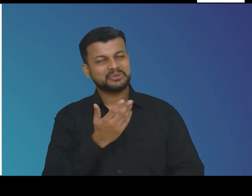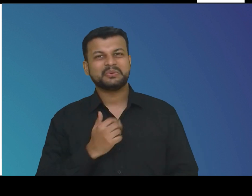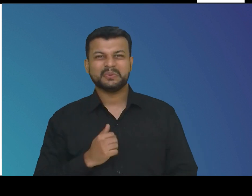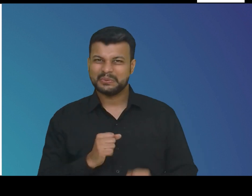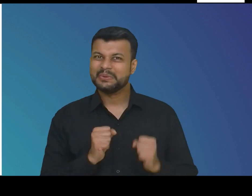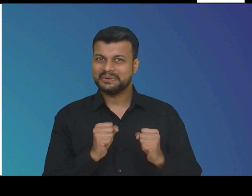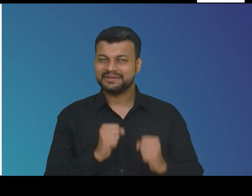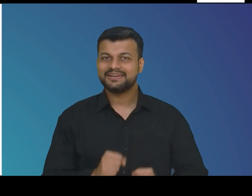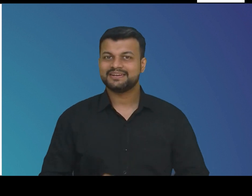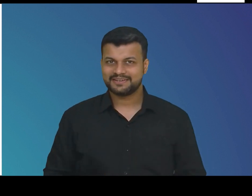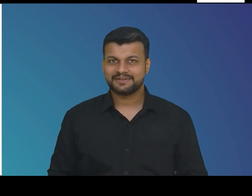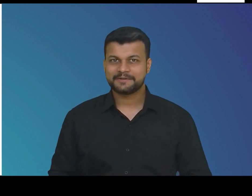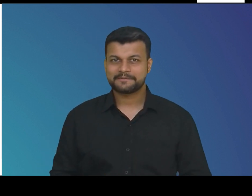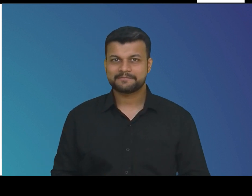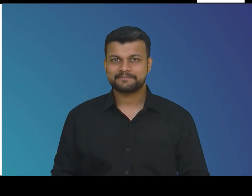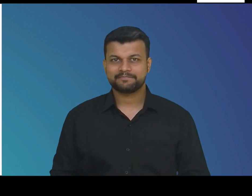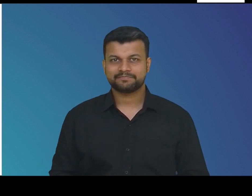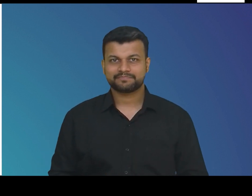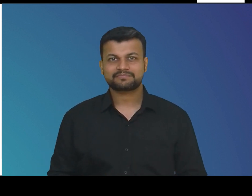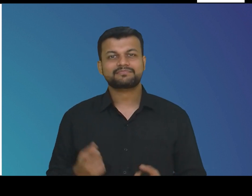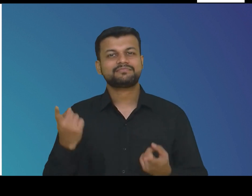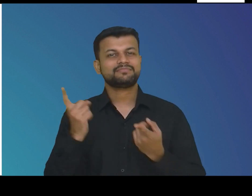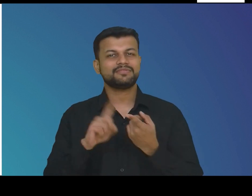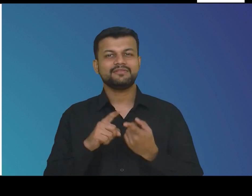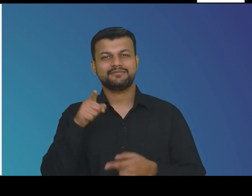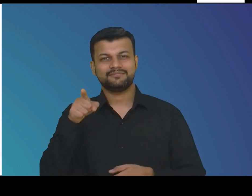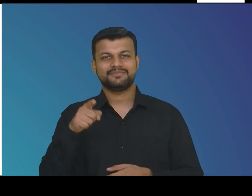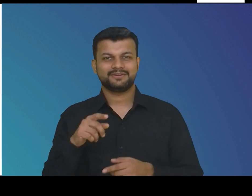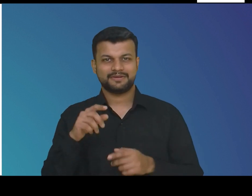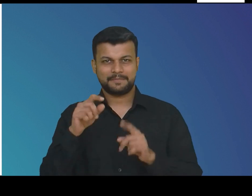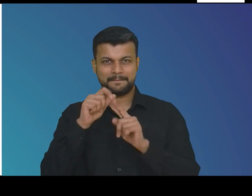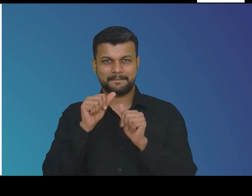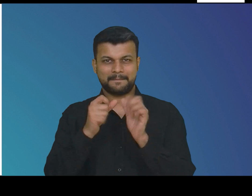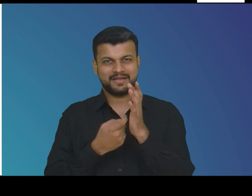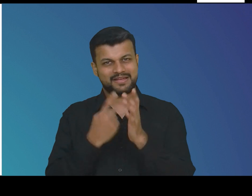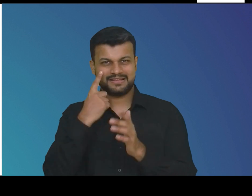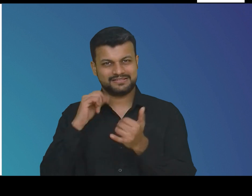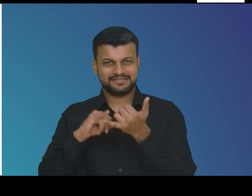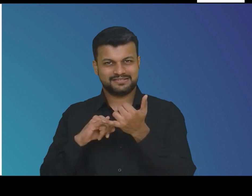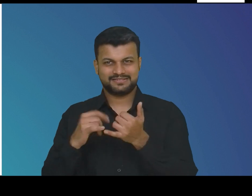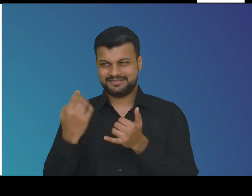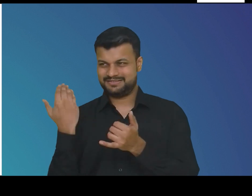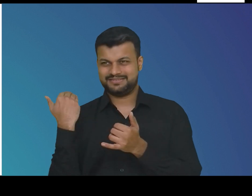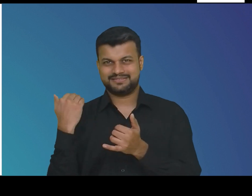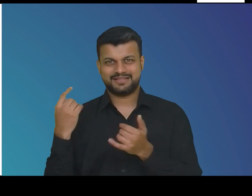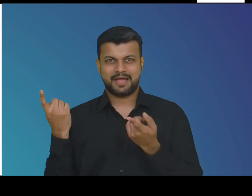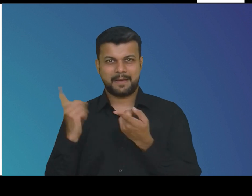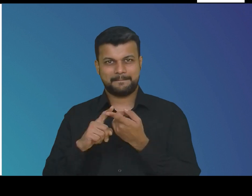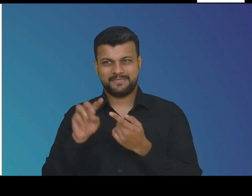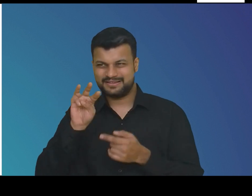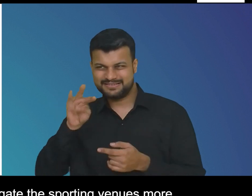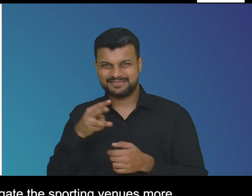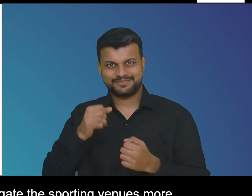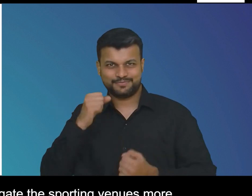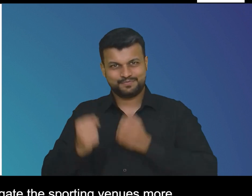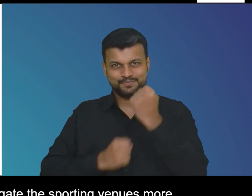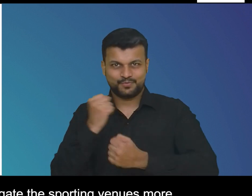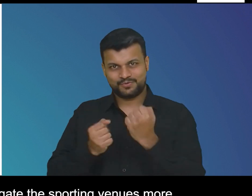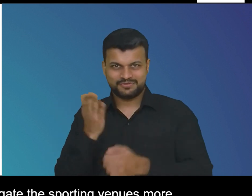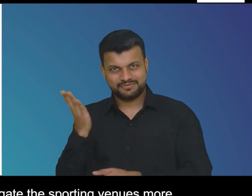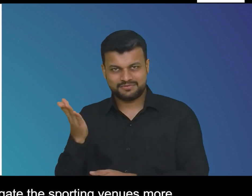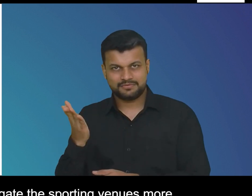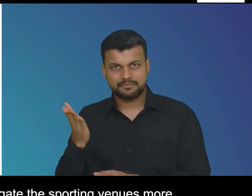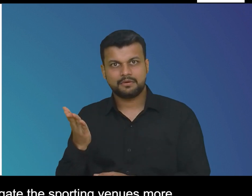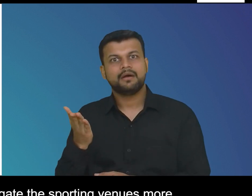the paris paralympics brought with it some nuggets of change overground transportation was made more accessible for spectators